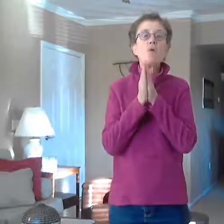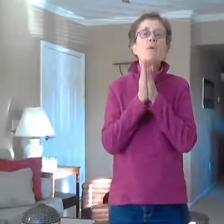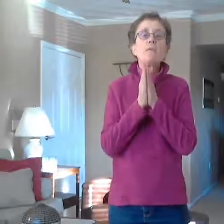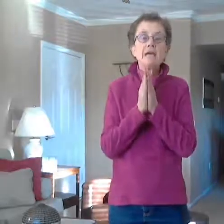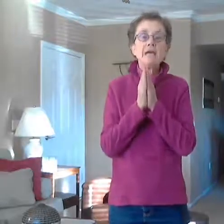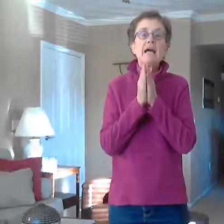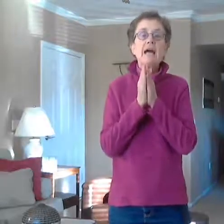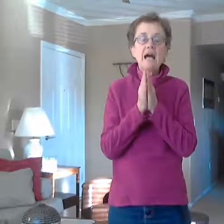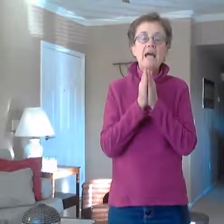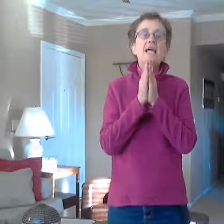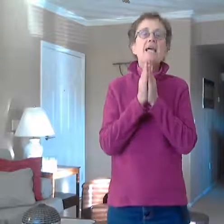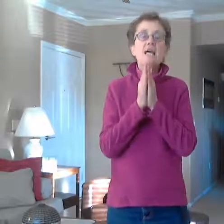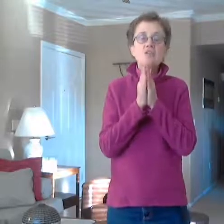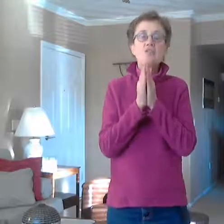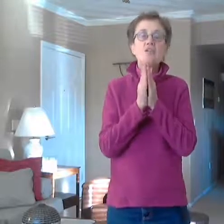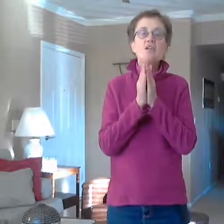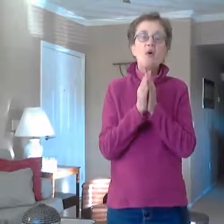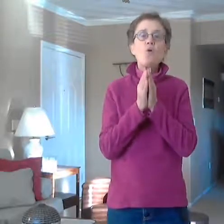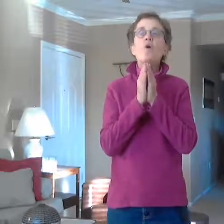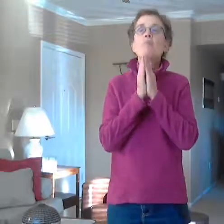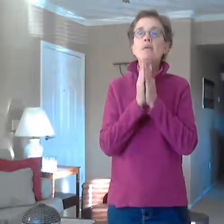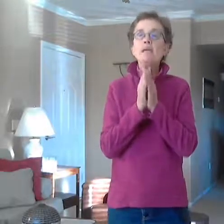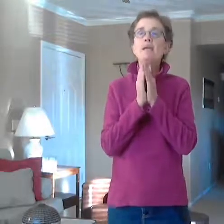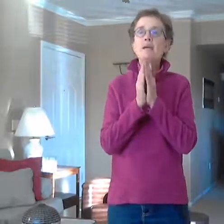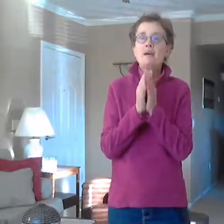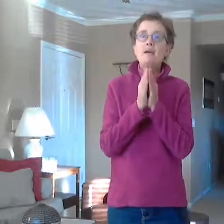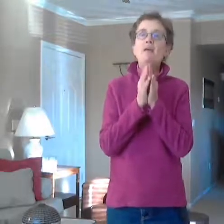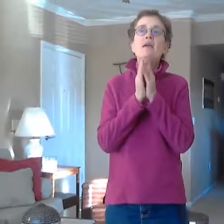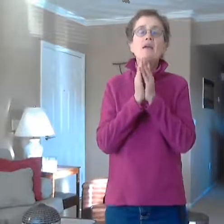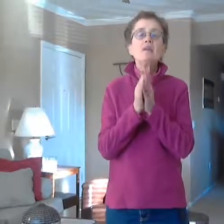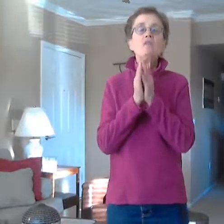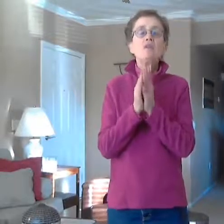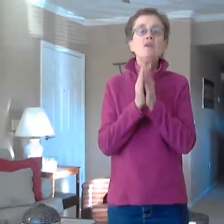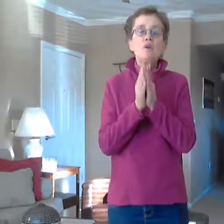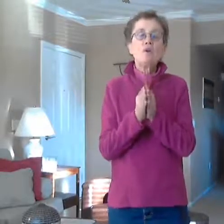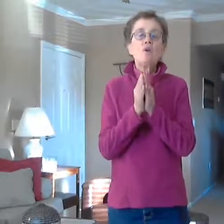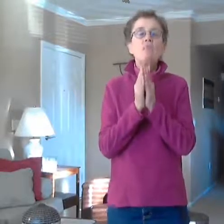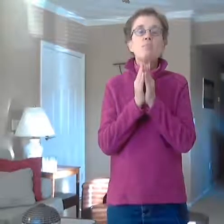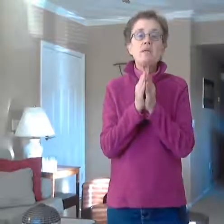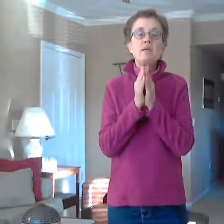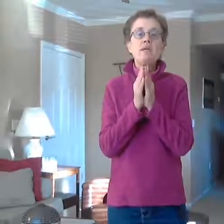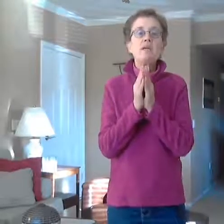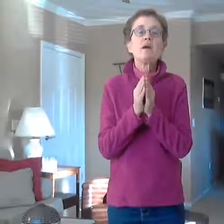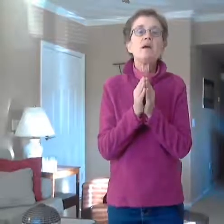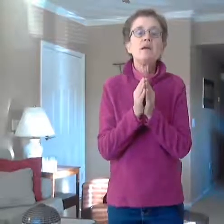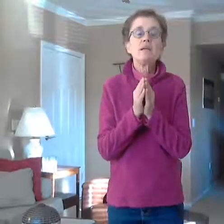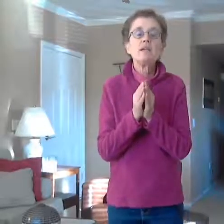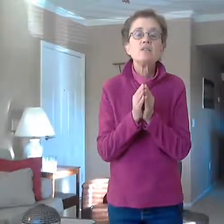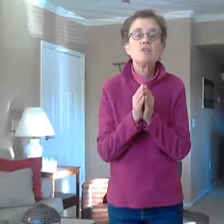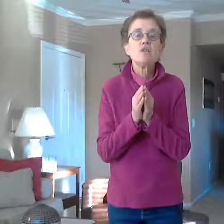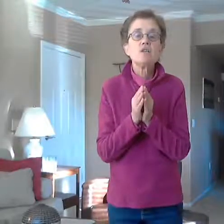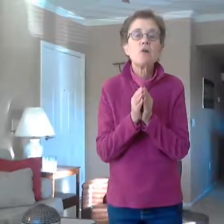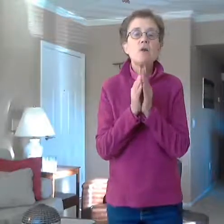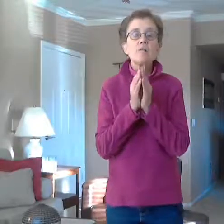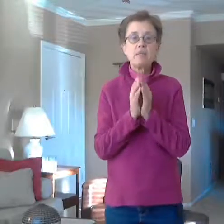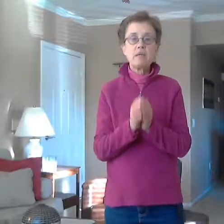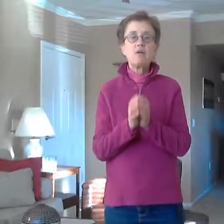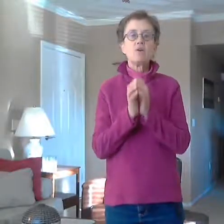b-i-n-g-o b-i-n-g-o b-i-n-g-o and bingo